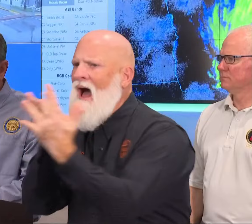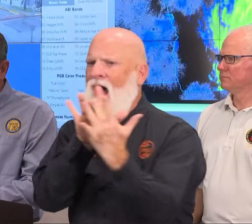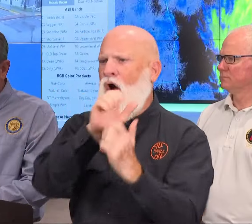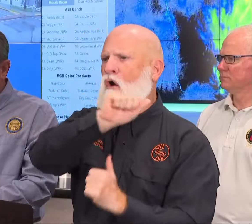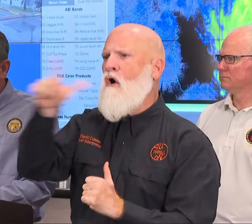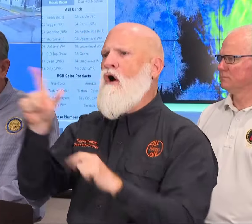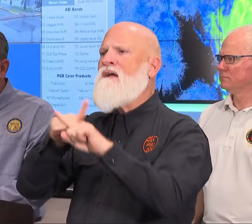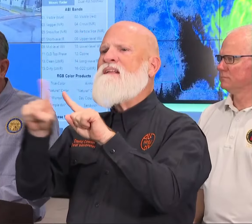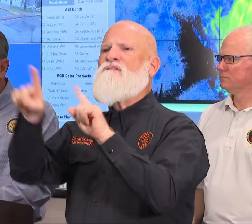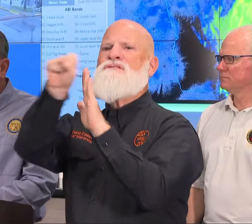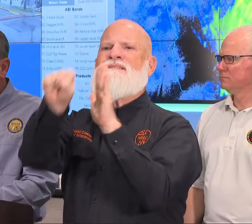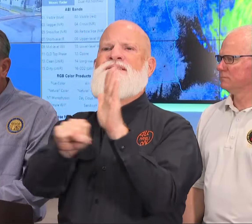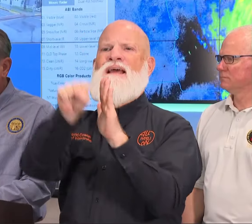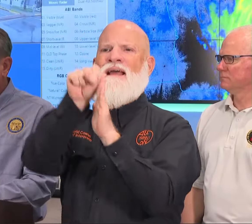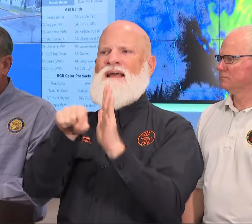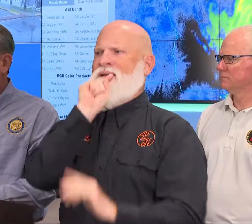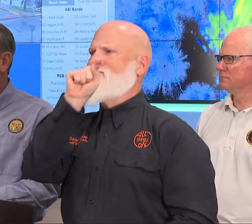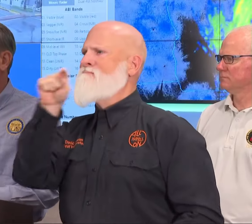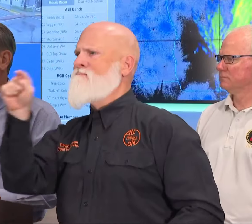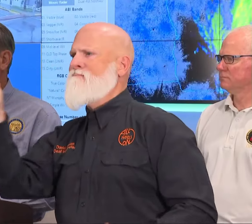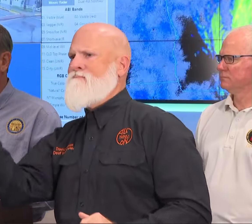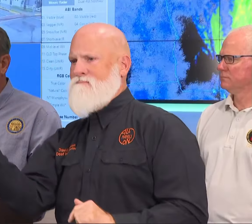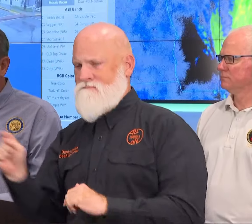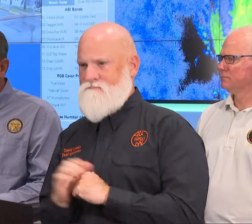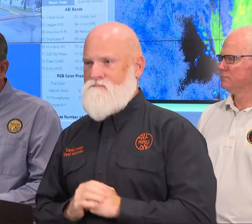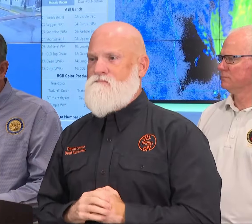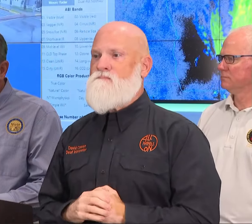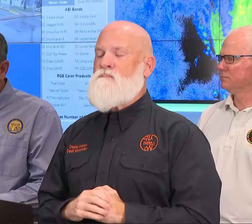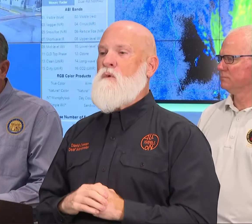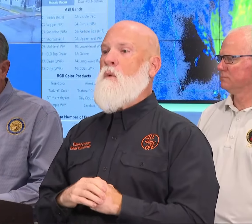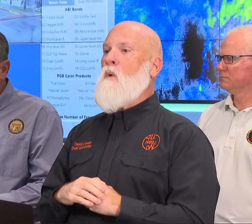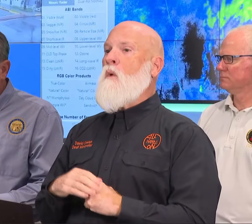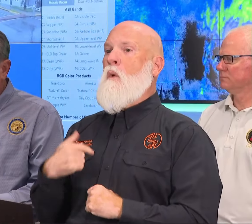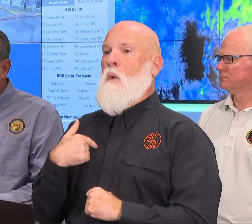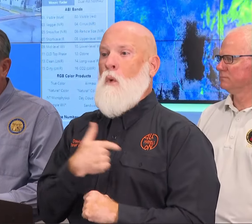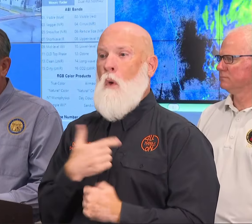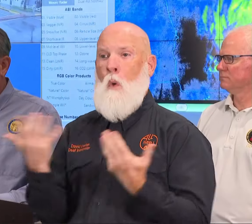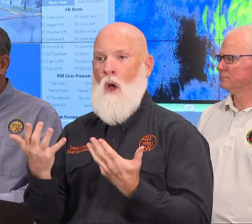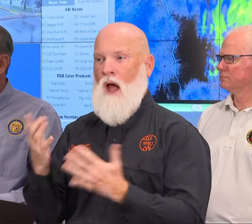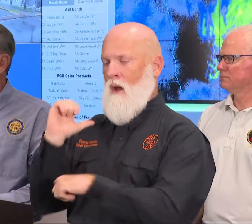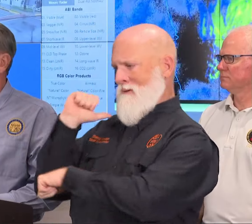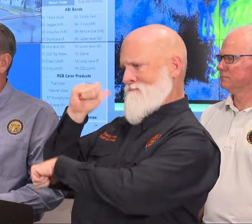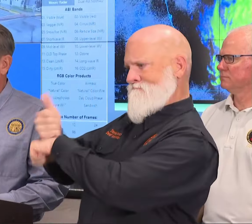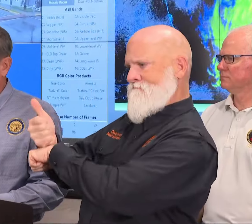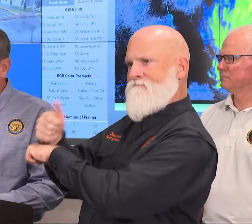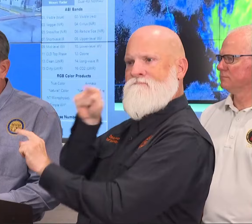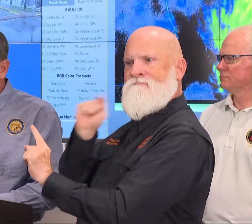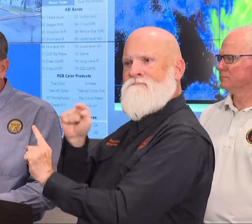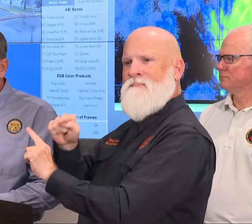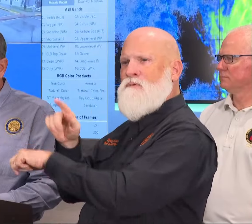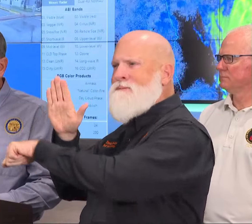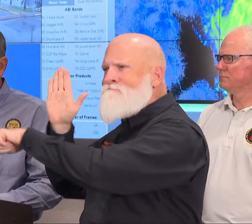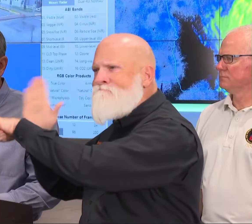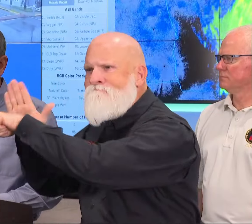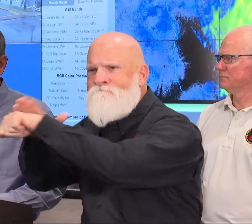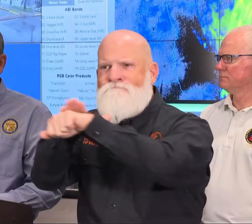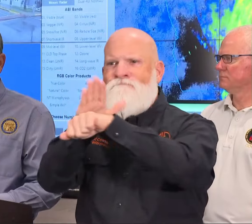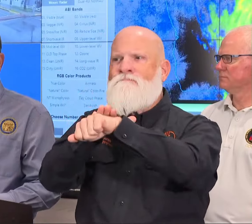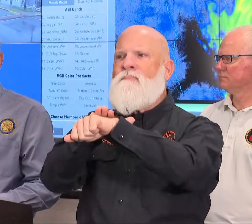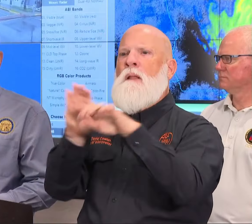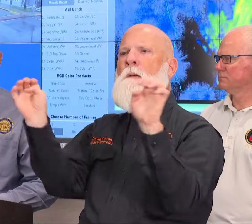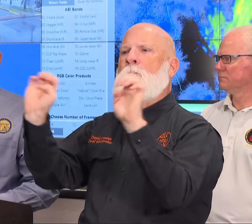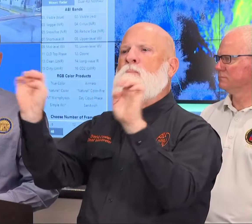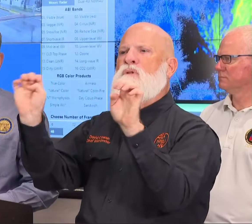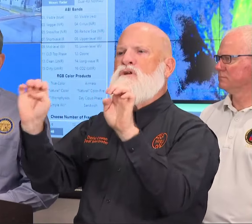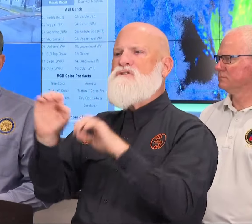officials down south. Uh we issued a state emergency on Saturday making state resources available to local governments